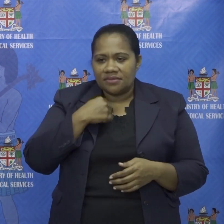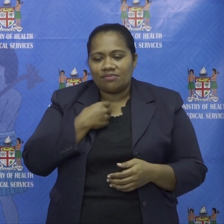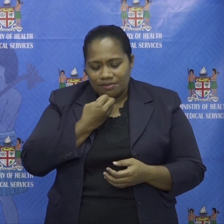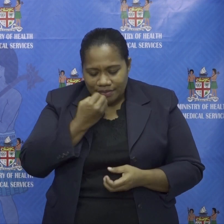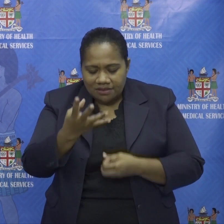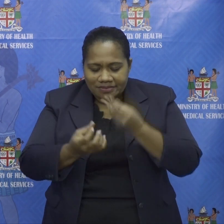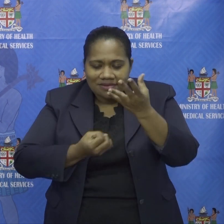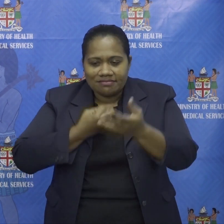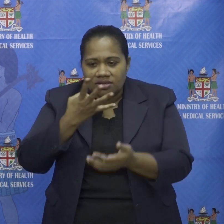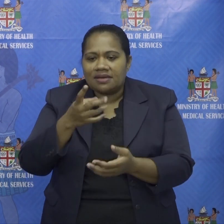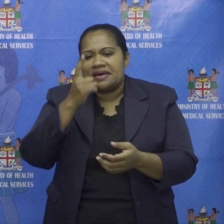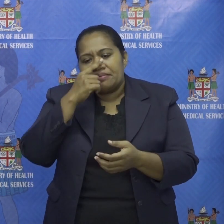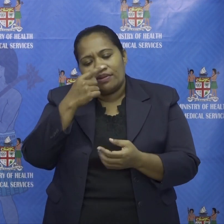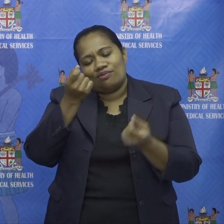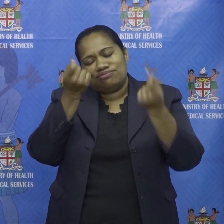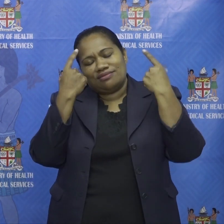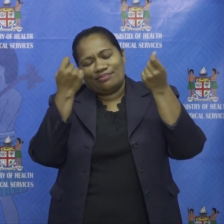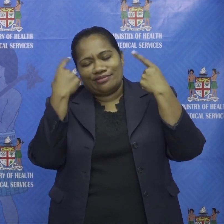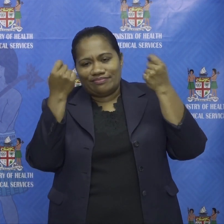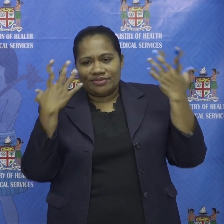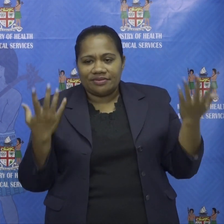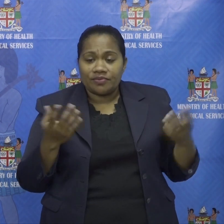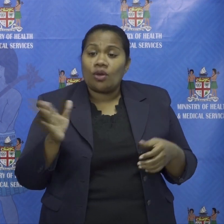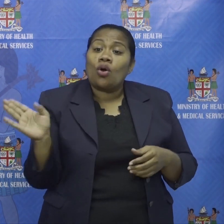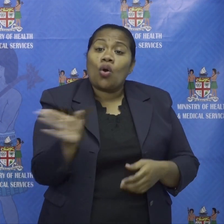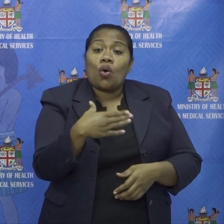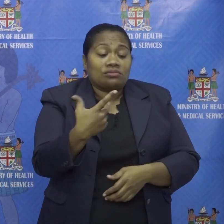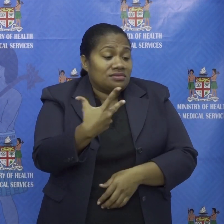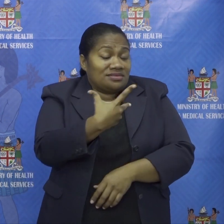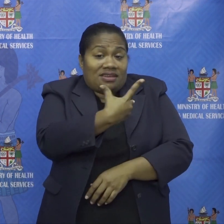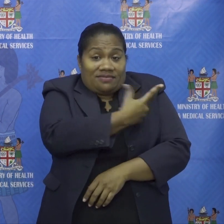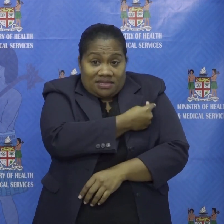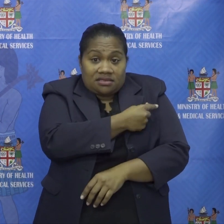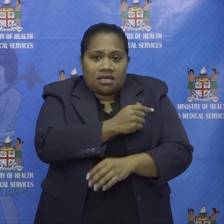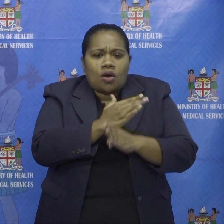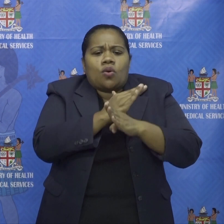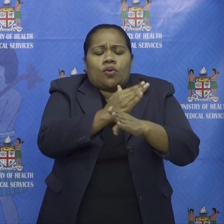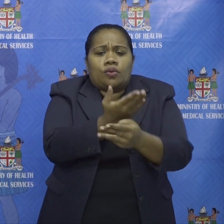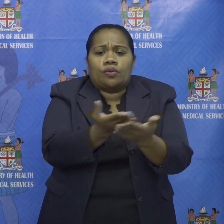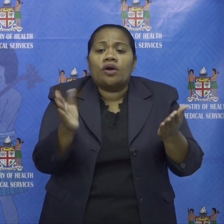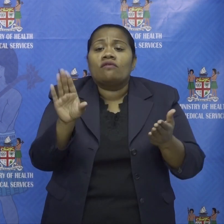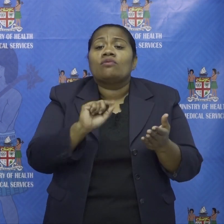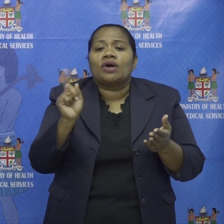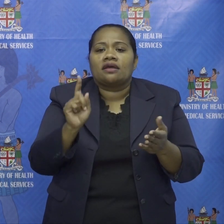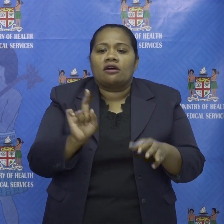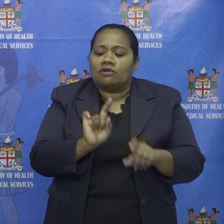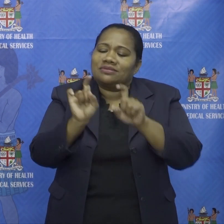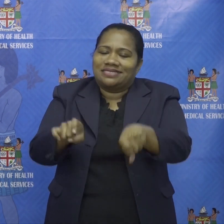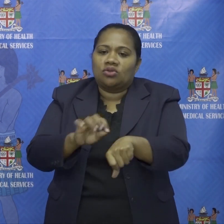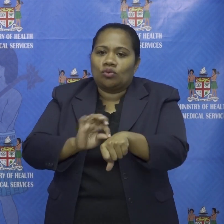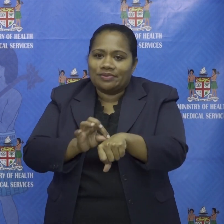every vaccine prevents you from hospitalization severe disease death the